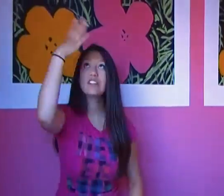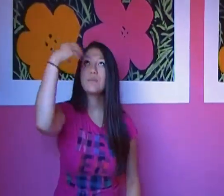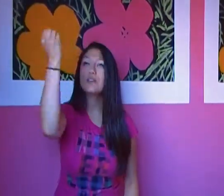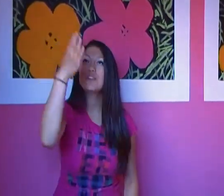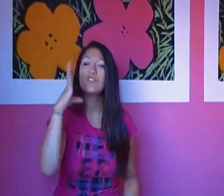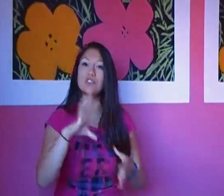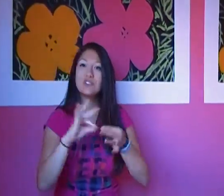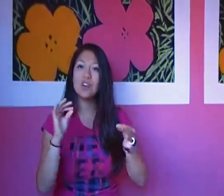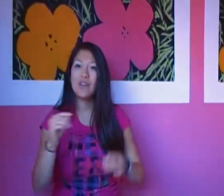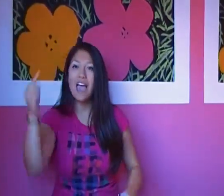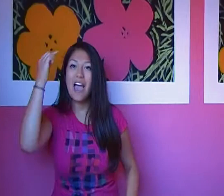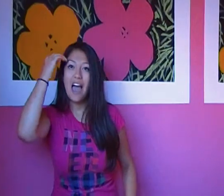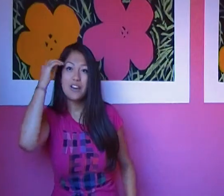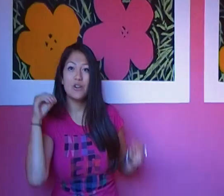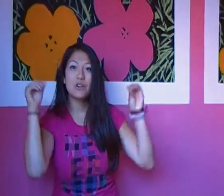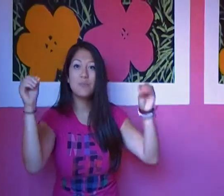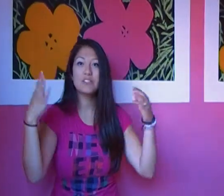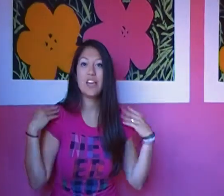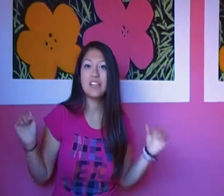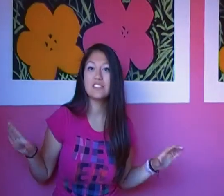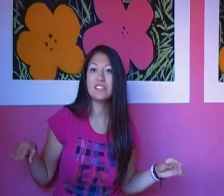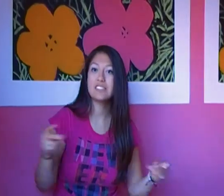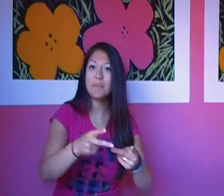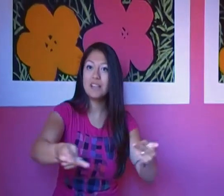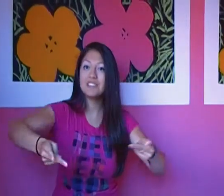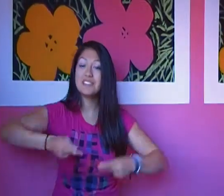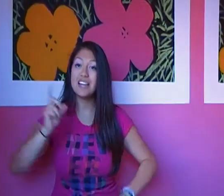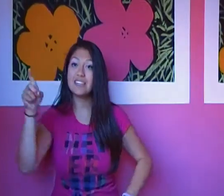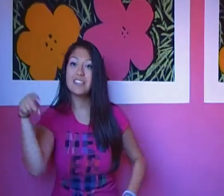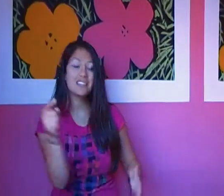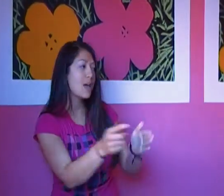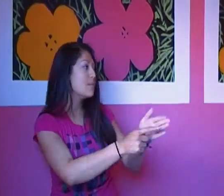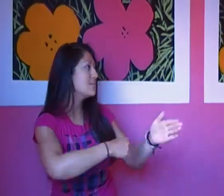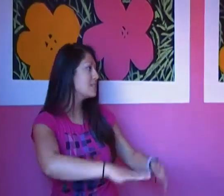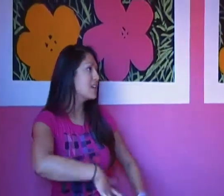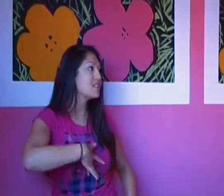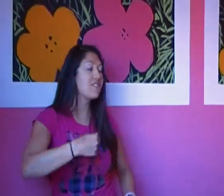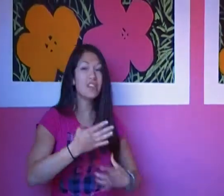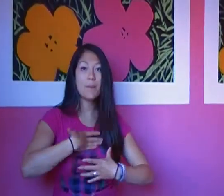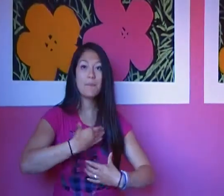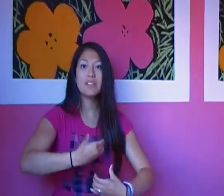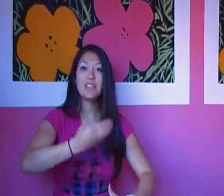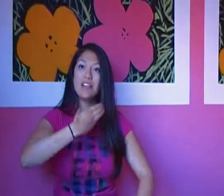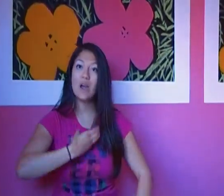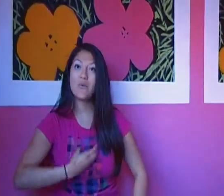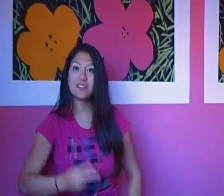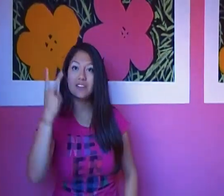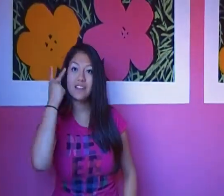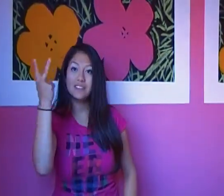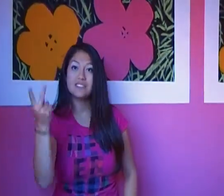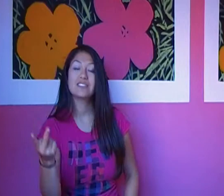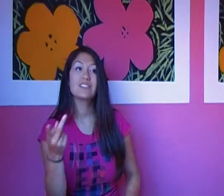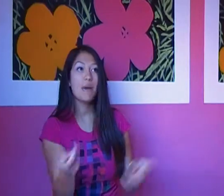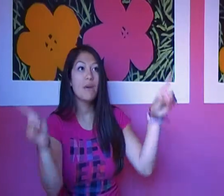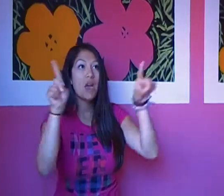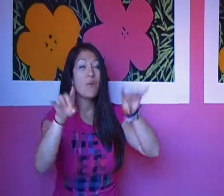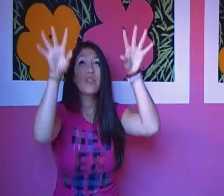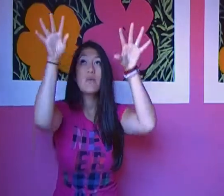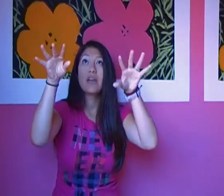and your beautiful story. Yeah. I know you put your angels into places I need them. Sometimes I feel I'm breathing and I wish I could see them. And when the